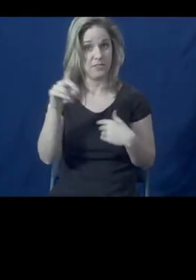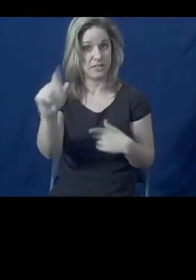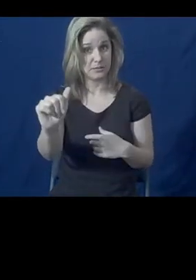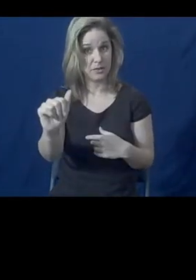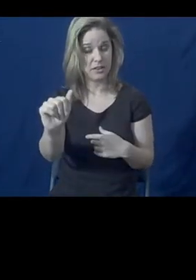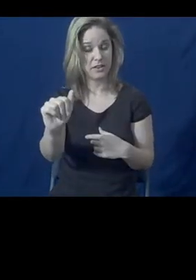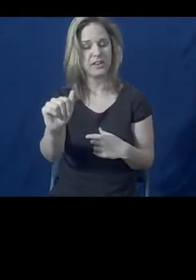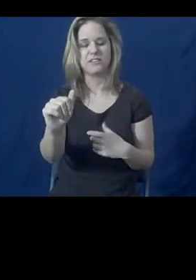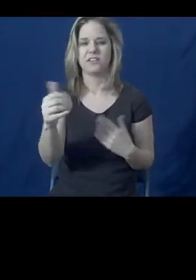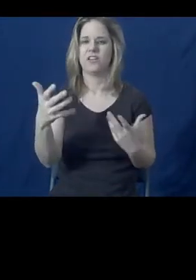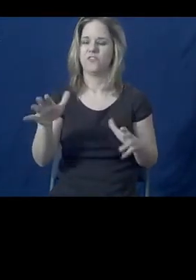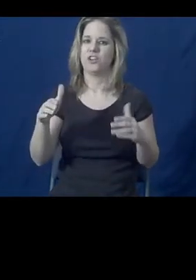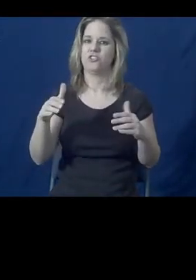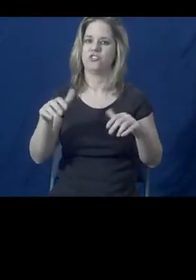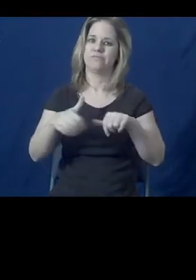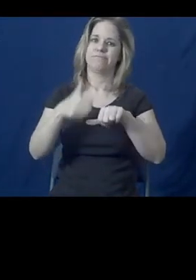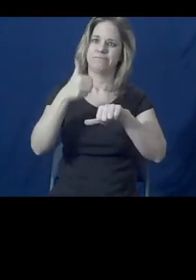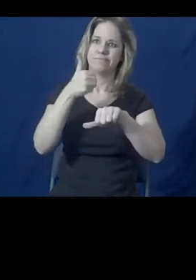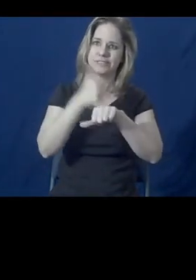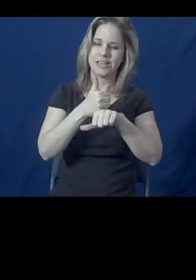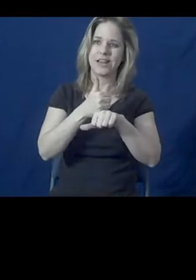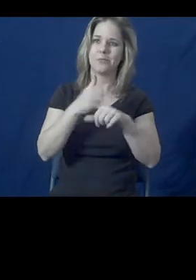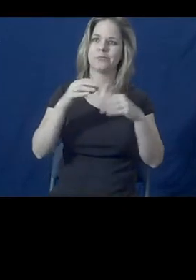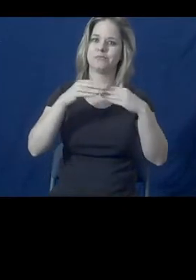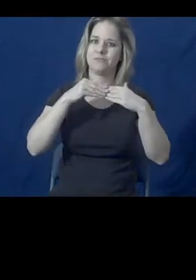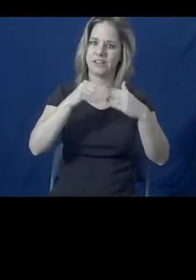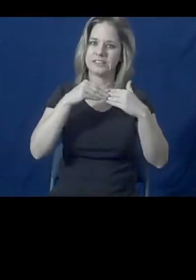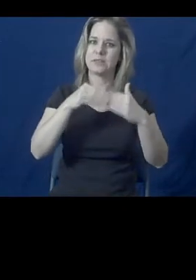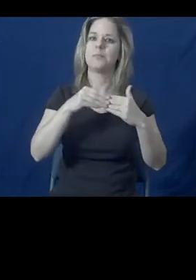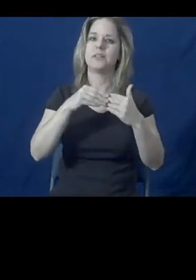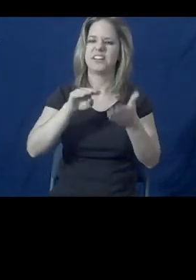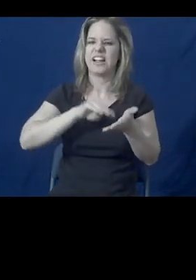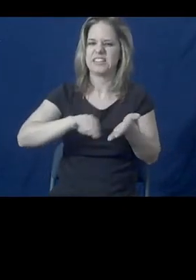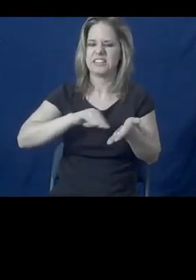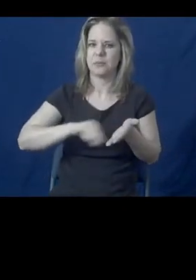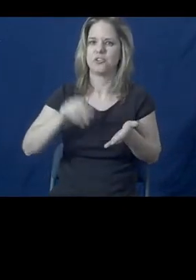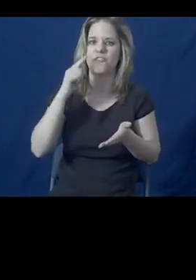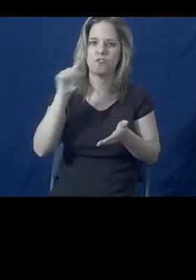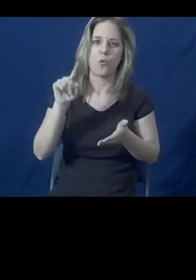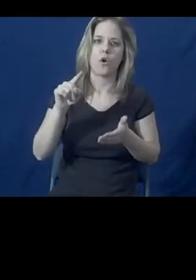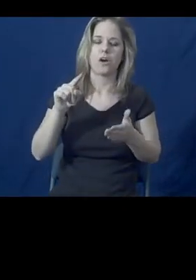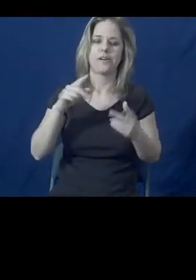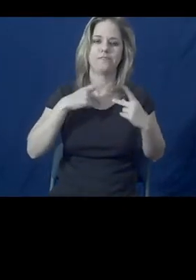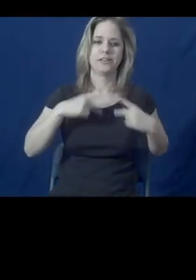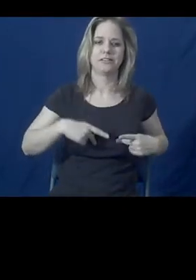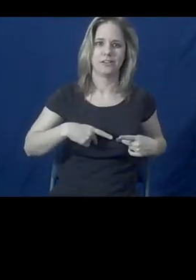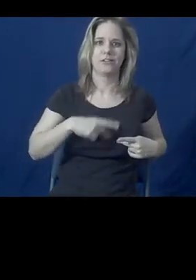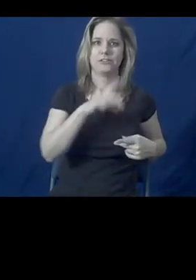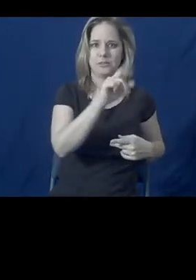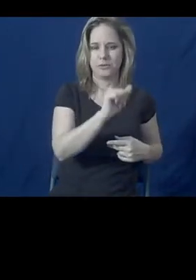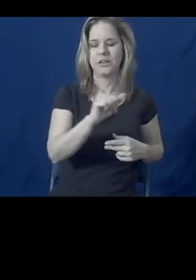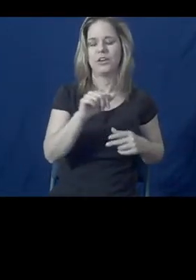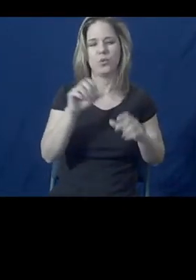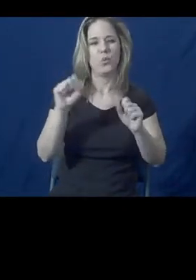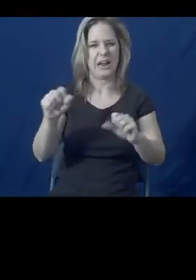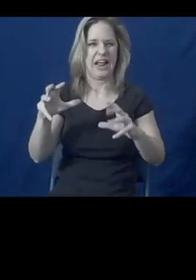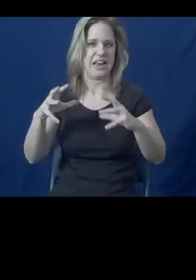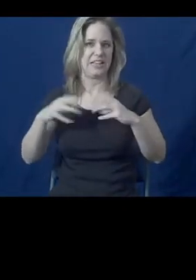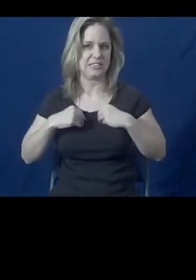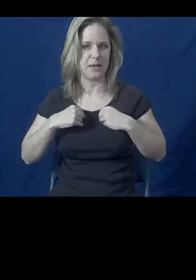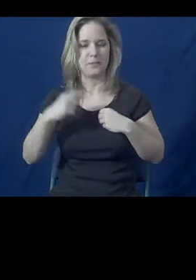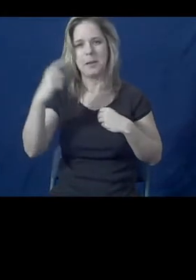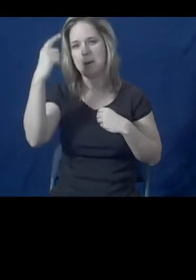disabilities, we have an exception where we take cases where there's mental health or intellectual disabilities only